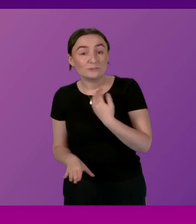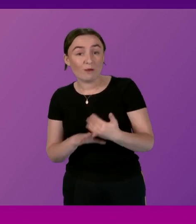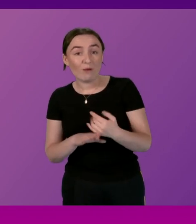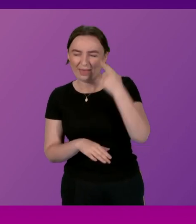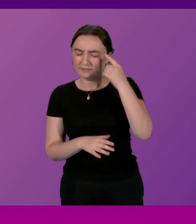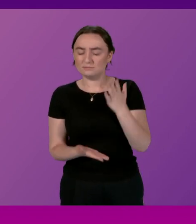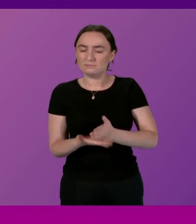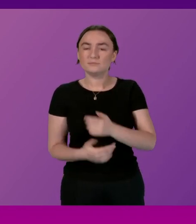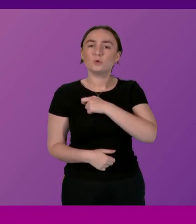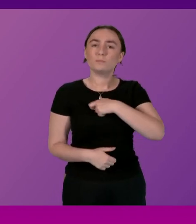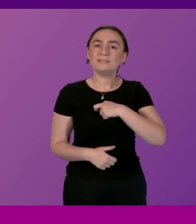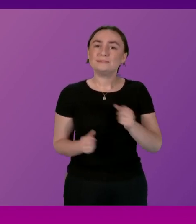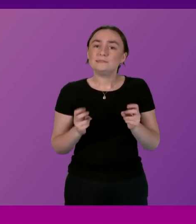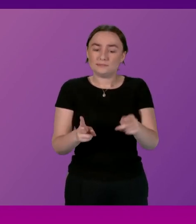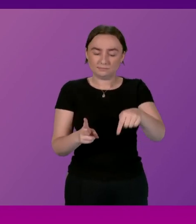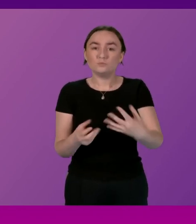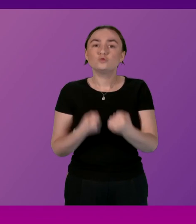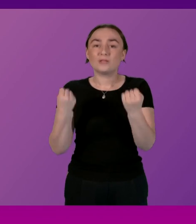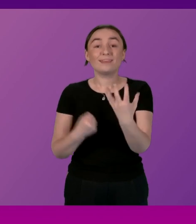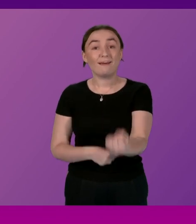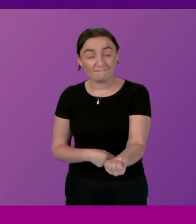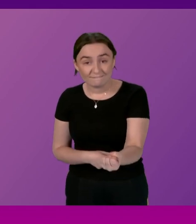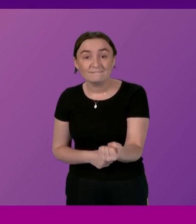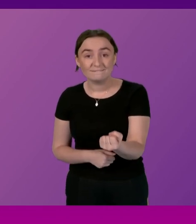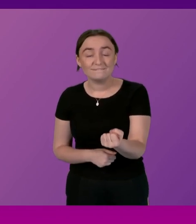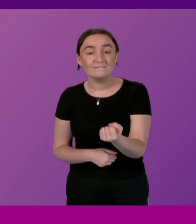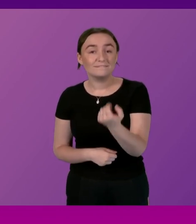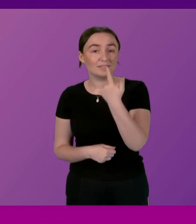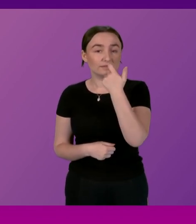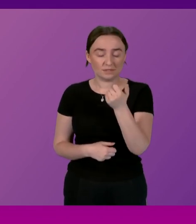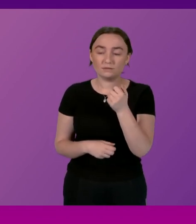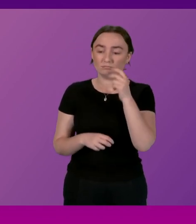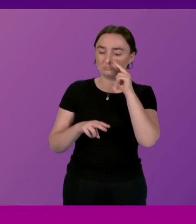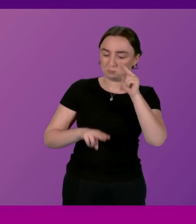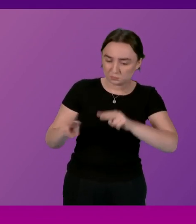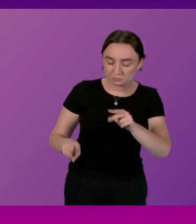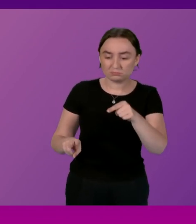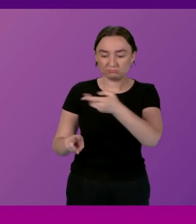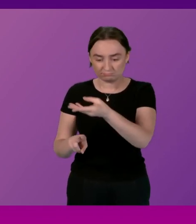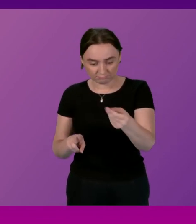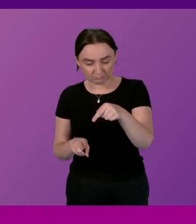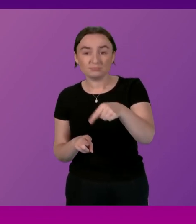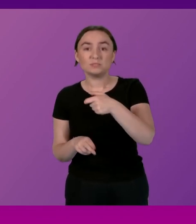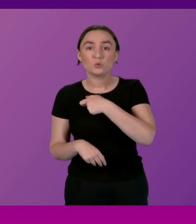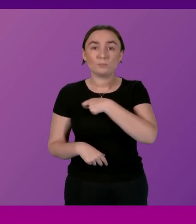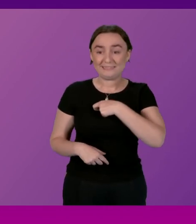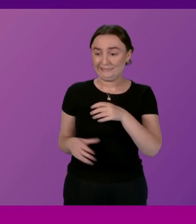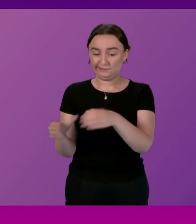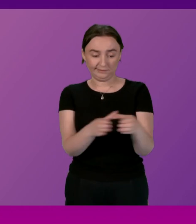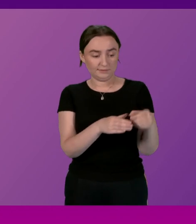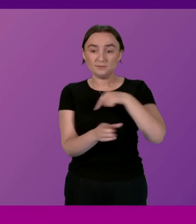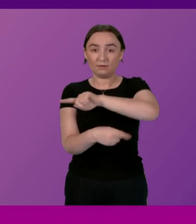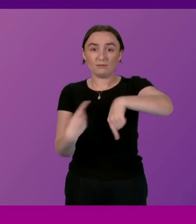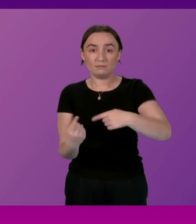committee system has absolutely got its strengths. We can see that in terms of how committees around this table have significantly